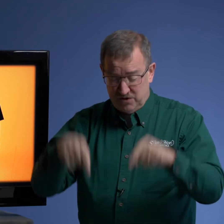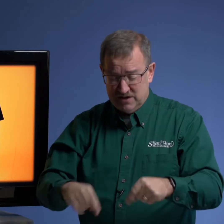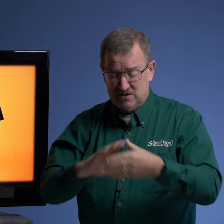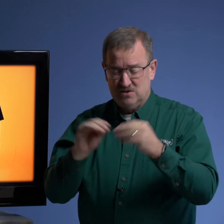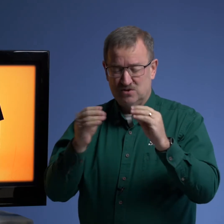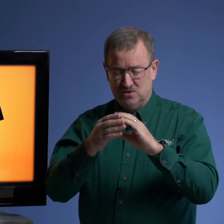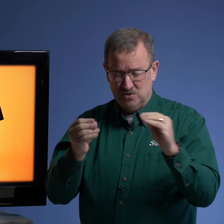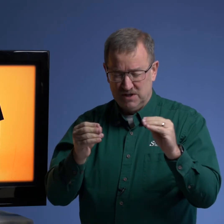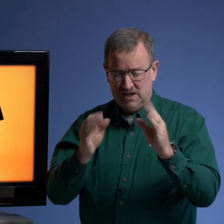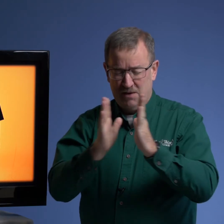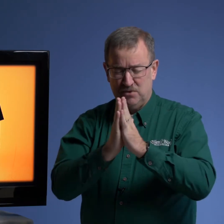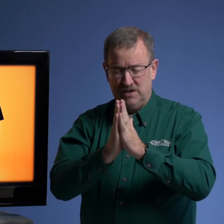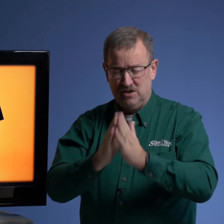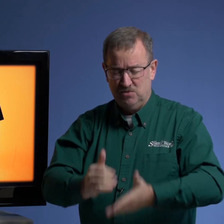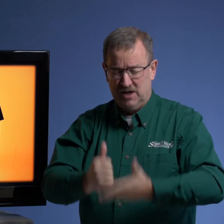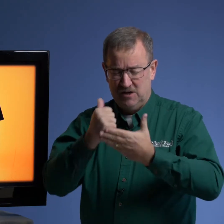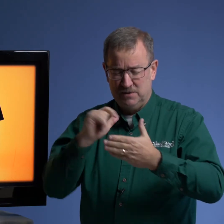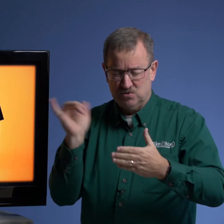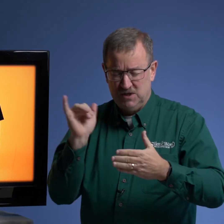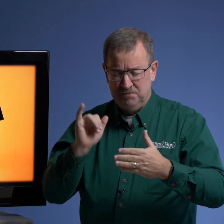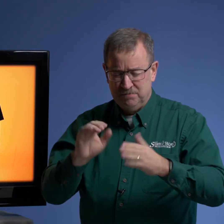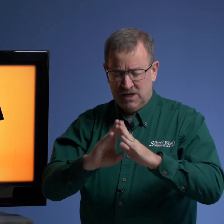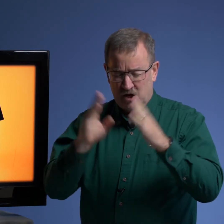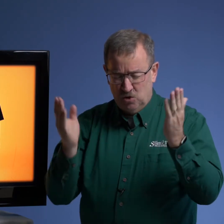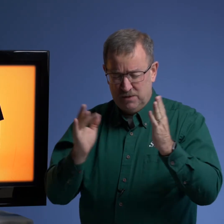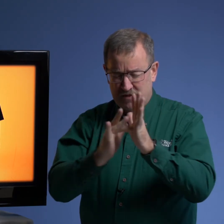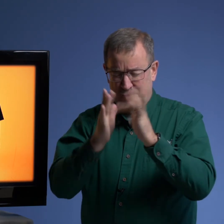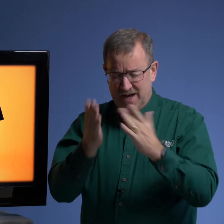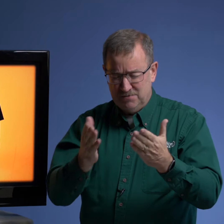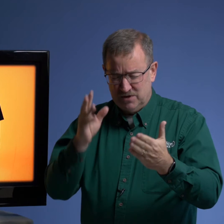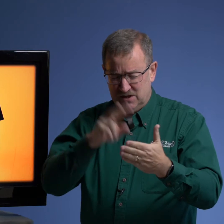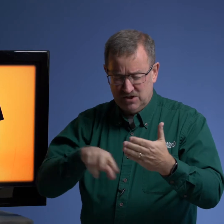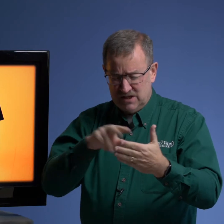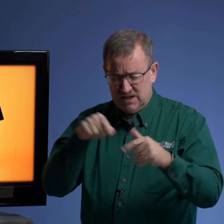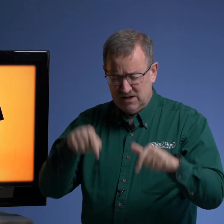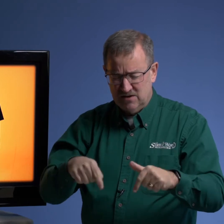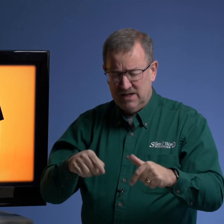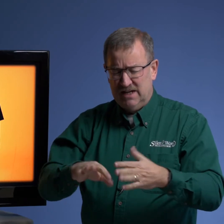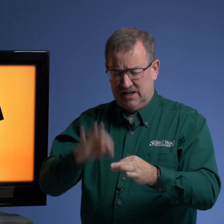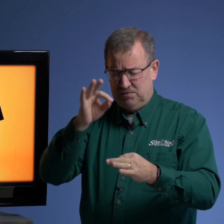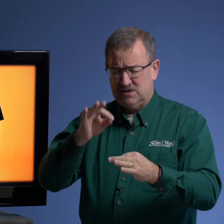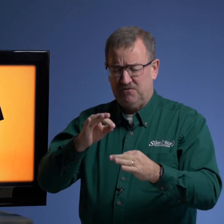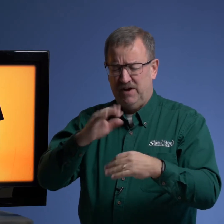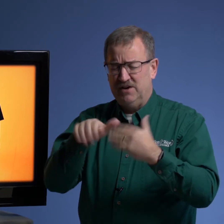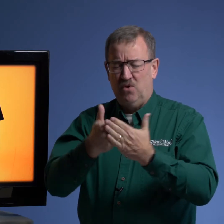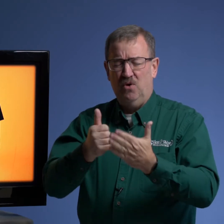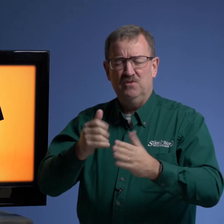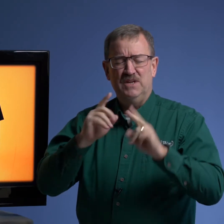this story and i pray that you will help as we open the bible and look in here help us to find all of the